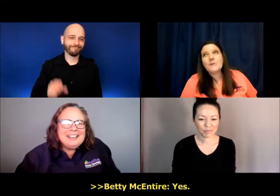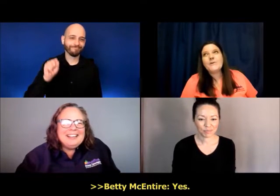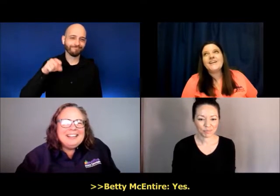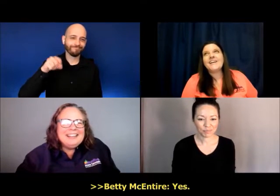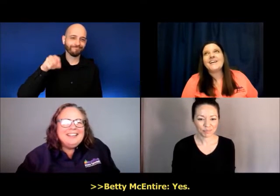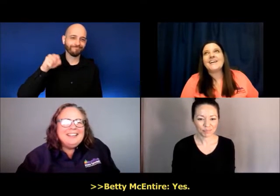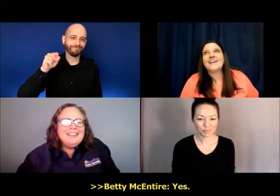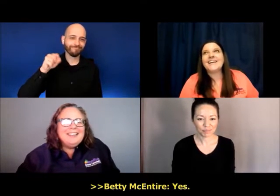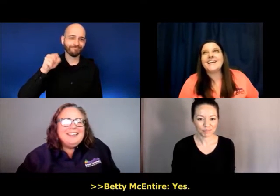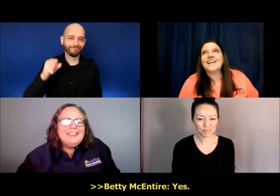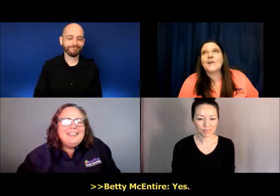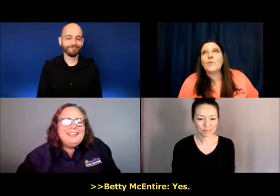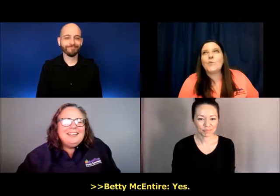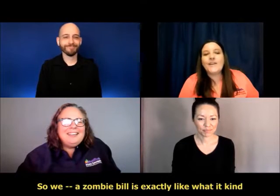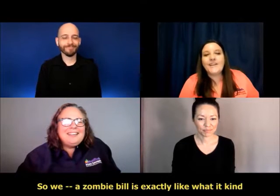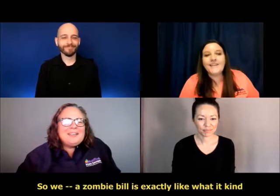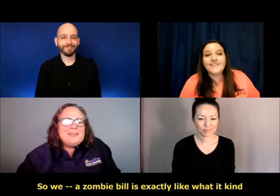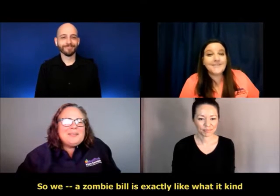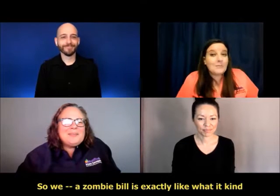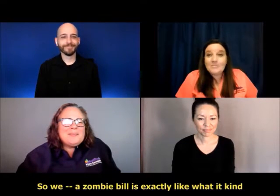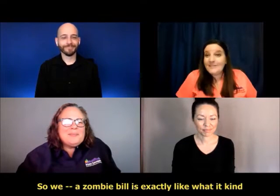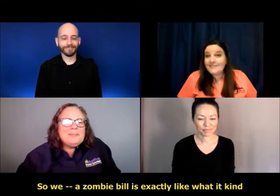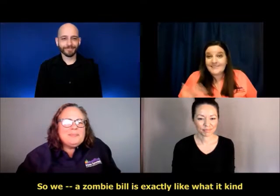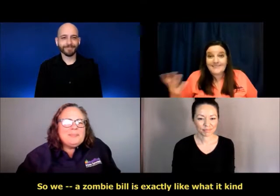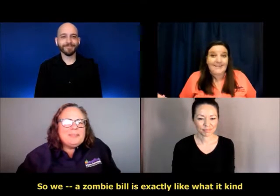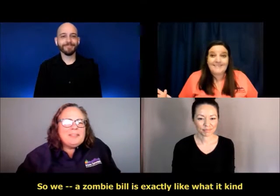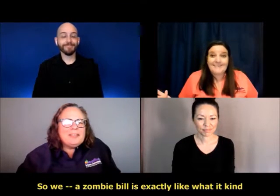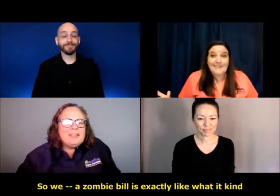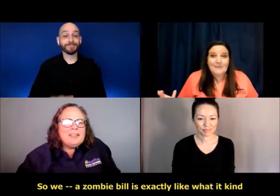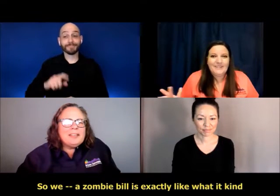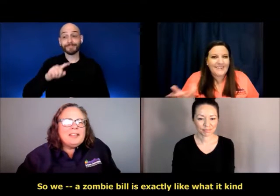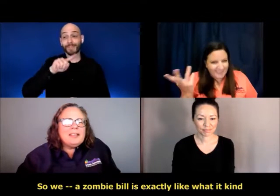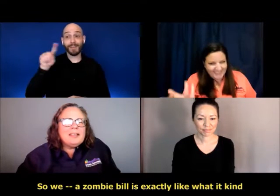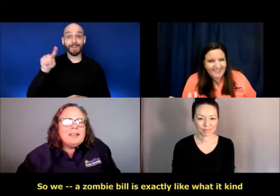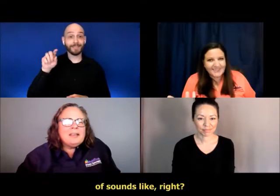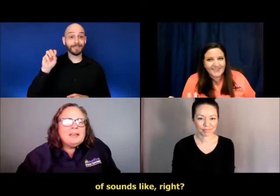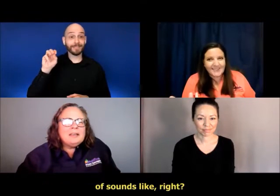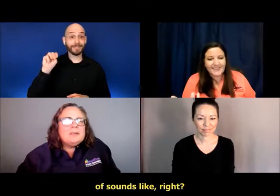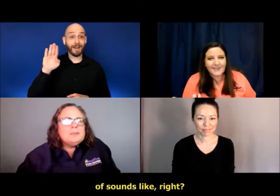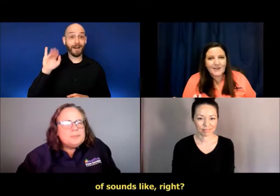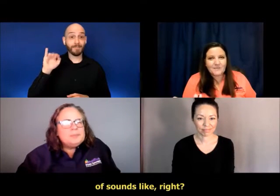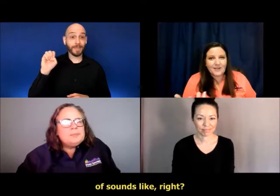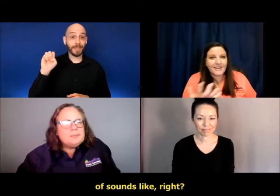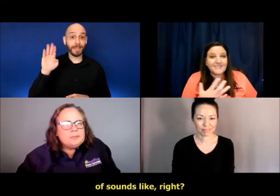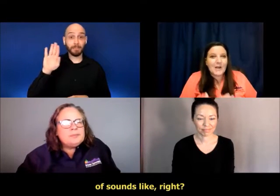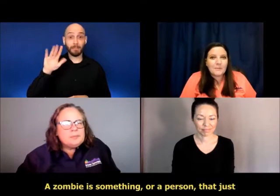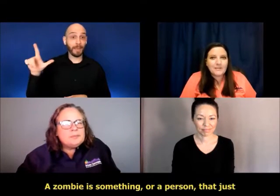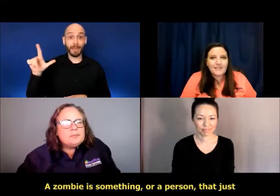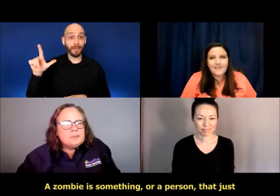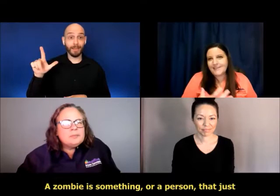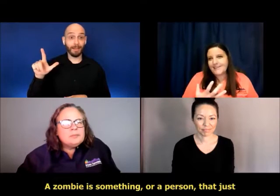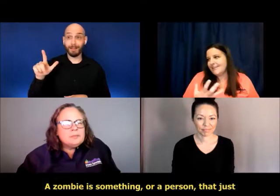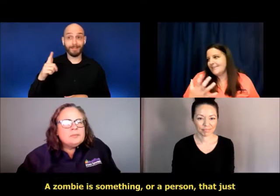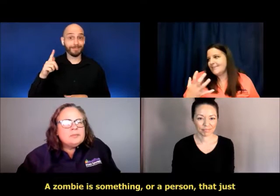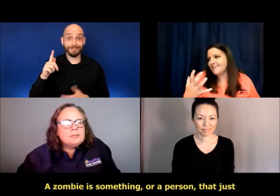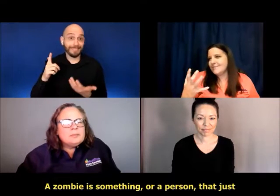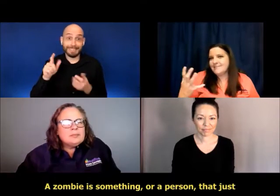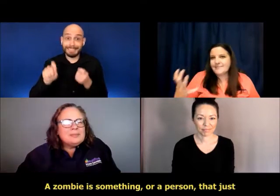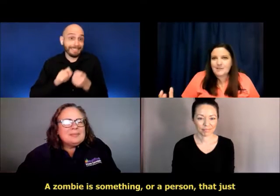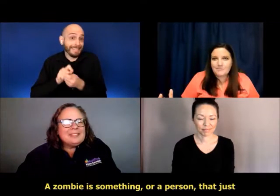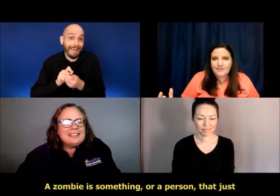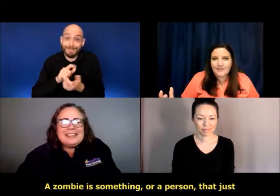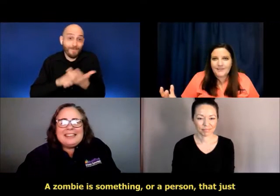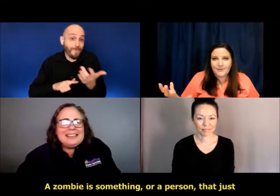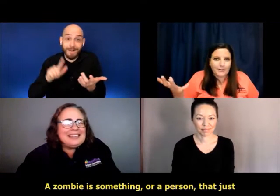So we, a zombie bill is exactly like what it kind of sounds like. Um, right. A zombie is